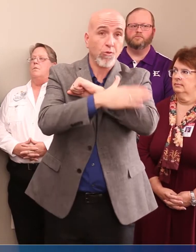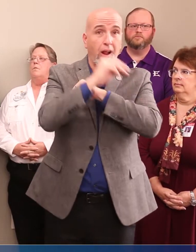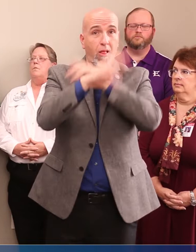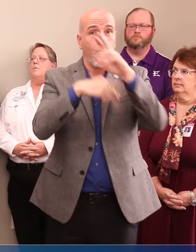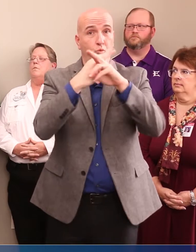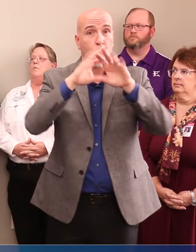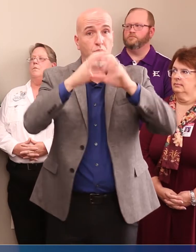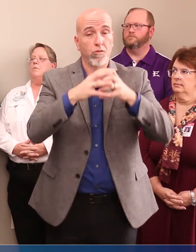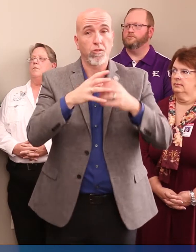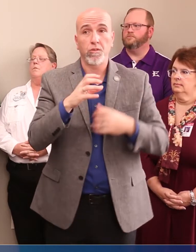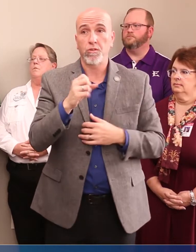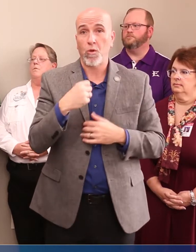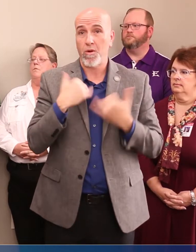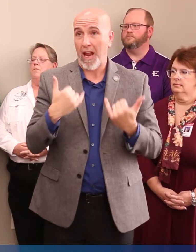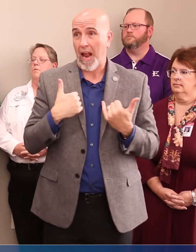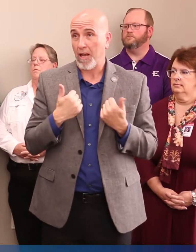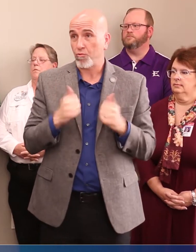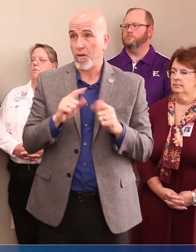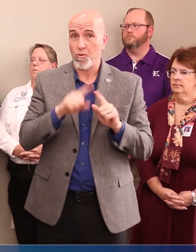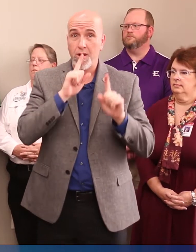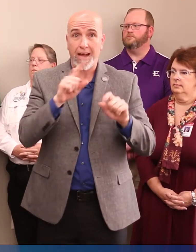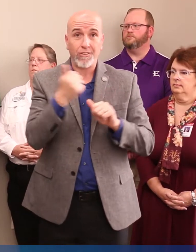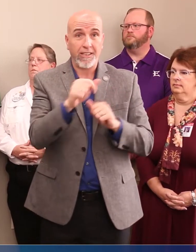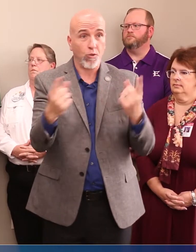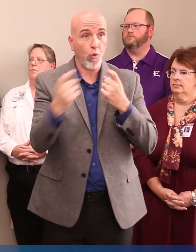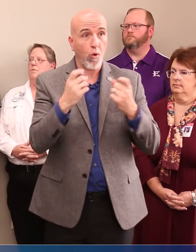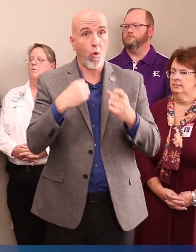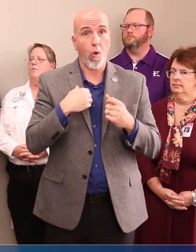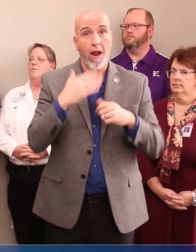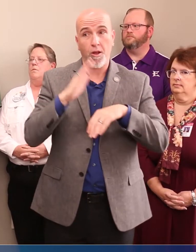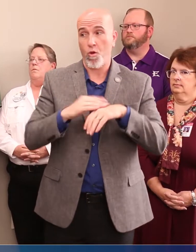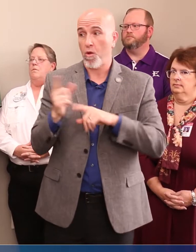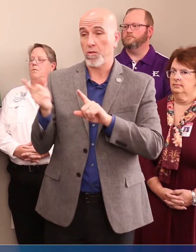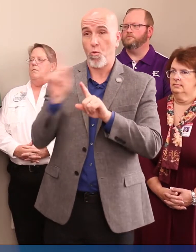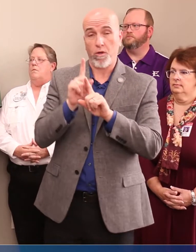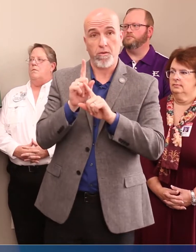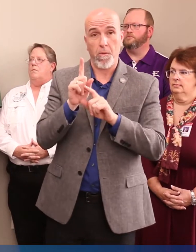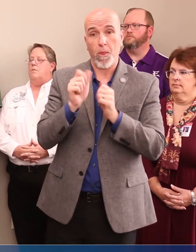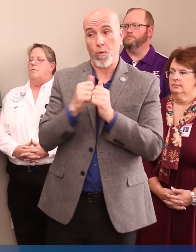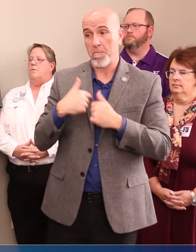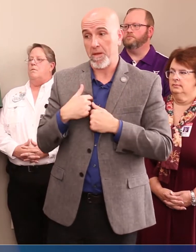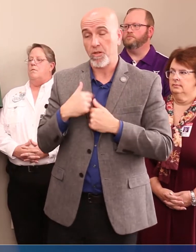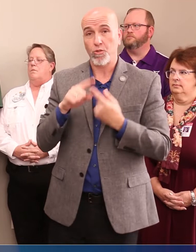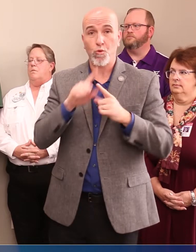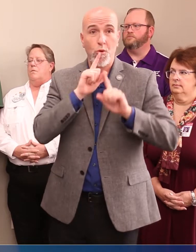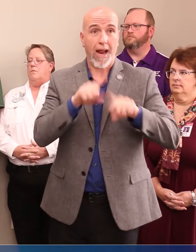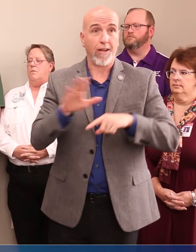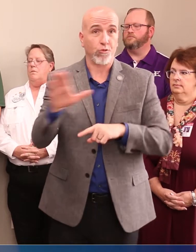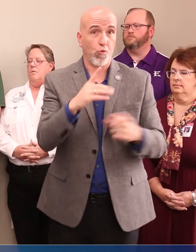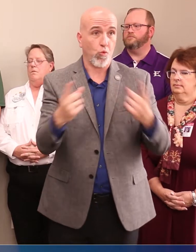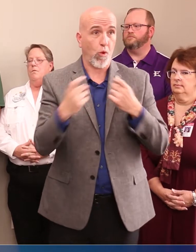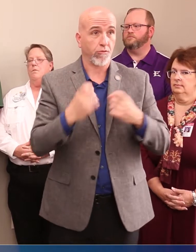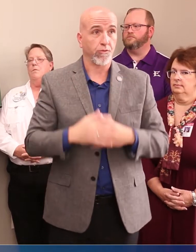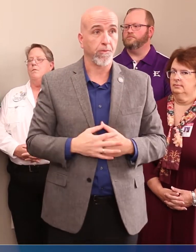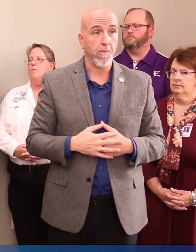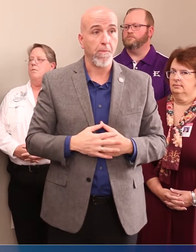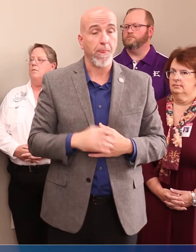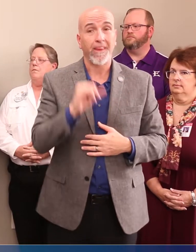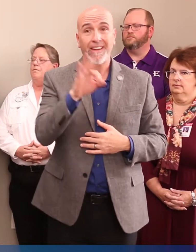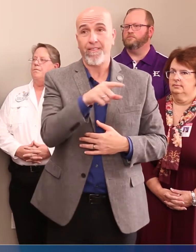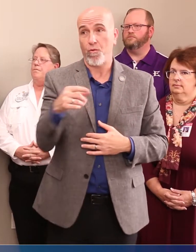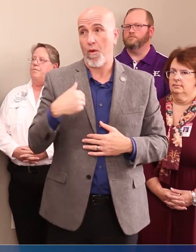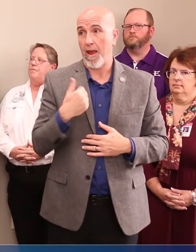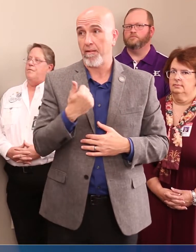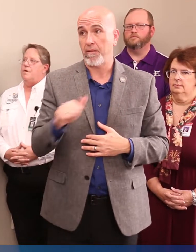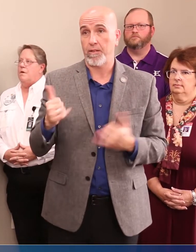Based on that, I'd be pleased to try to answer questions or call on someone standing here behind me and with me to answer those questions if there are